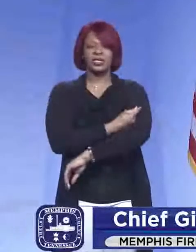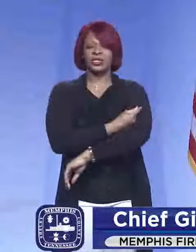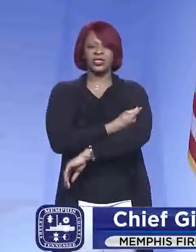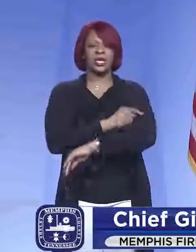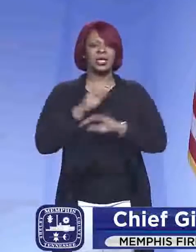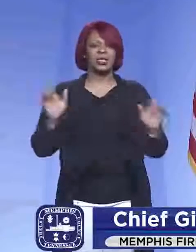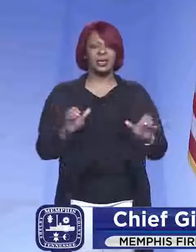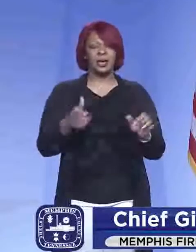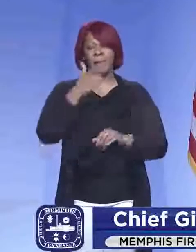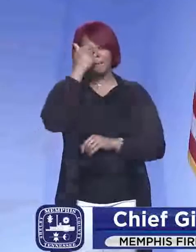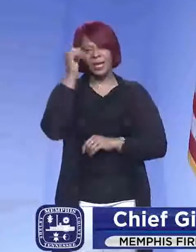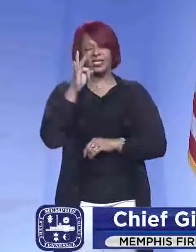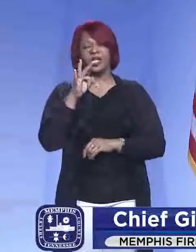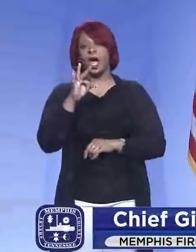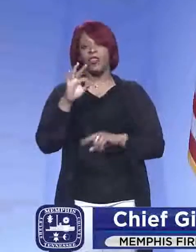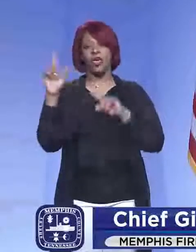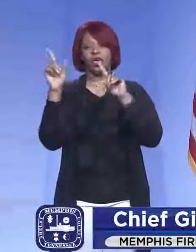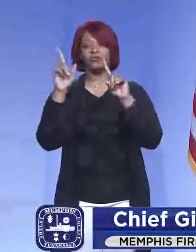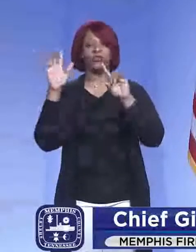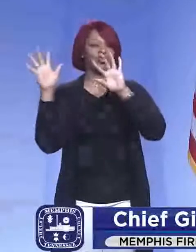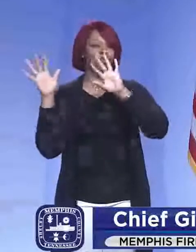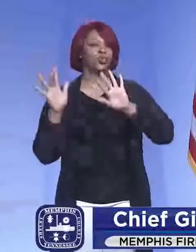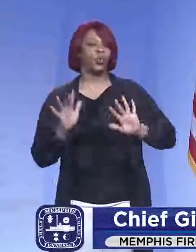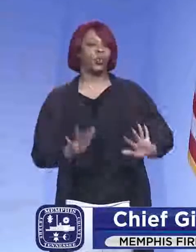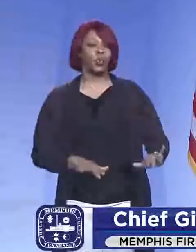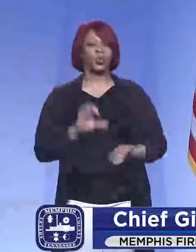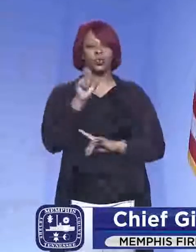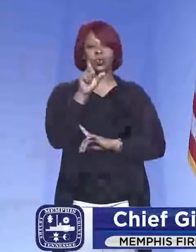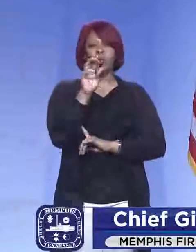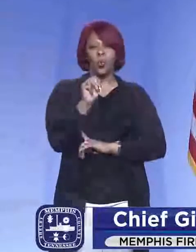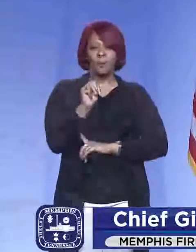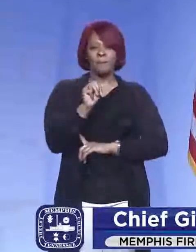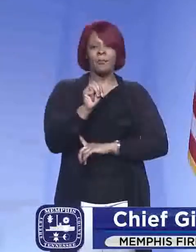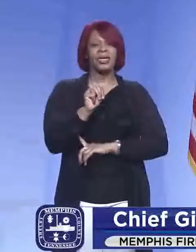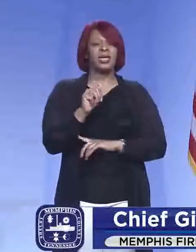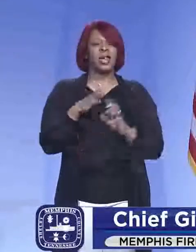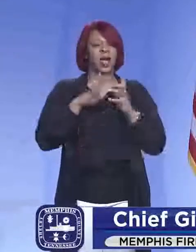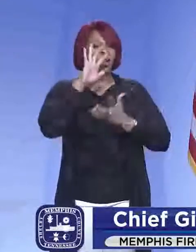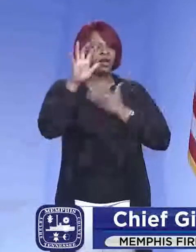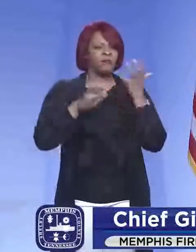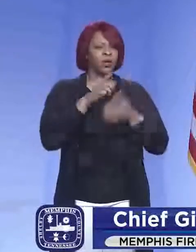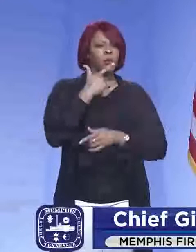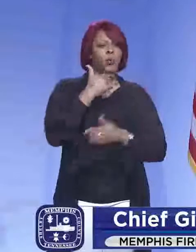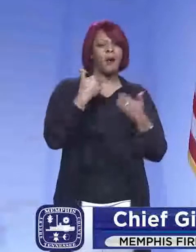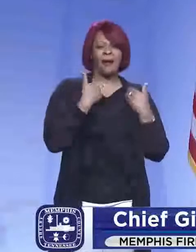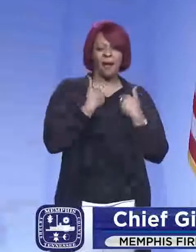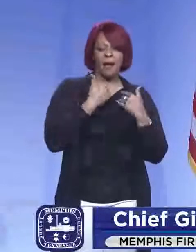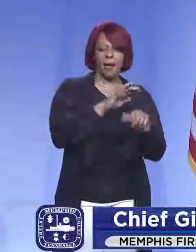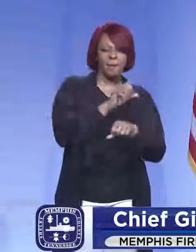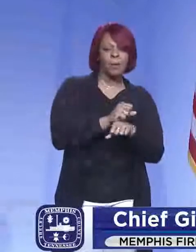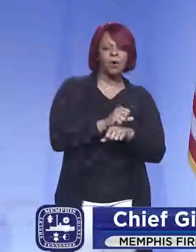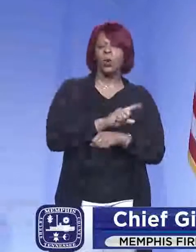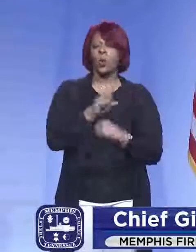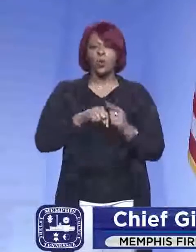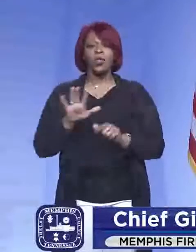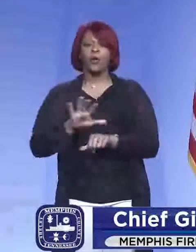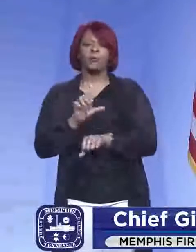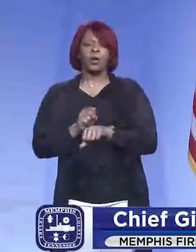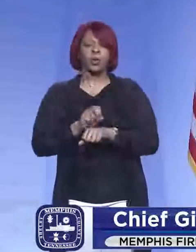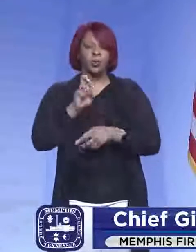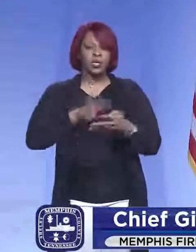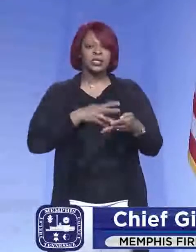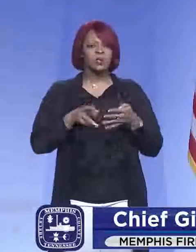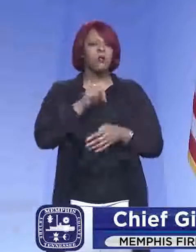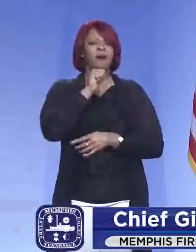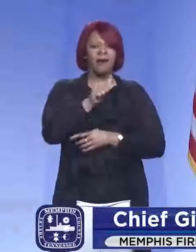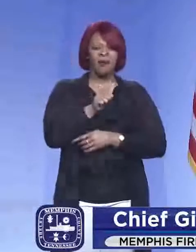conducted because of the, the storm that came through and, uh, there was some confusion about who had appointments, when and where they rescheduled